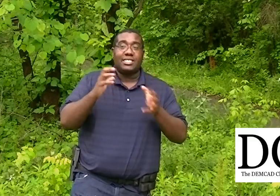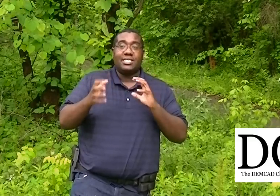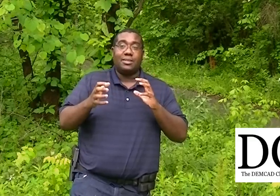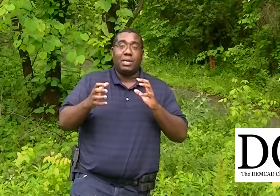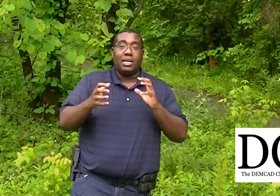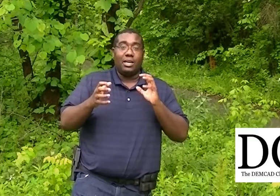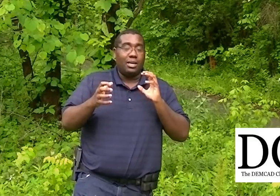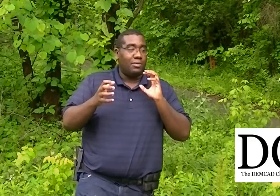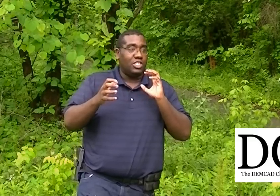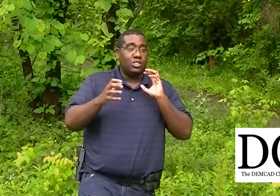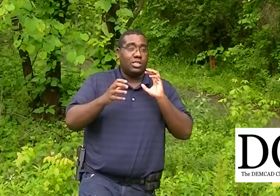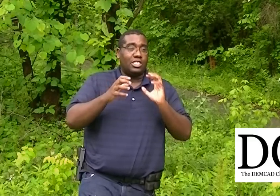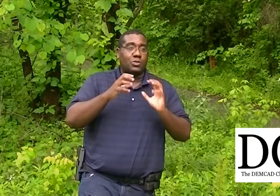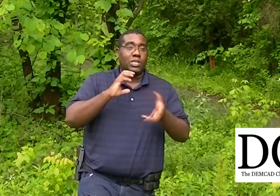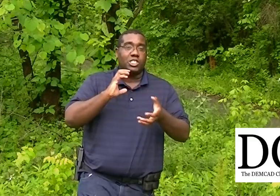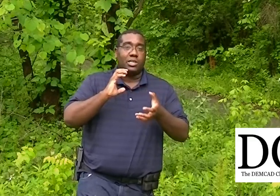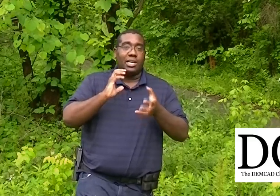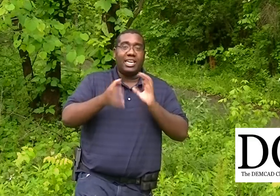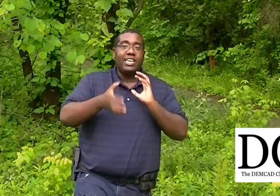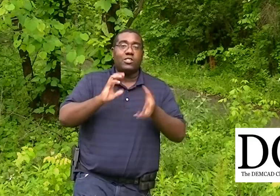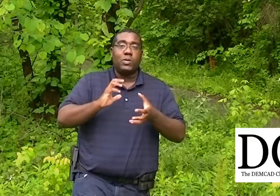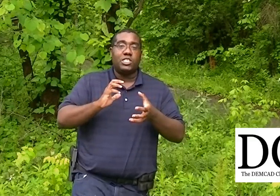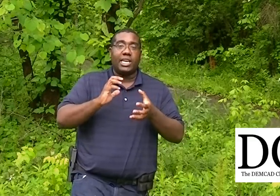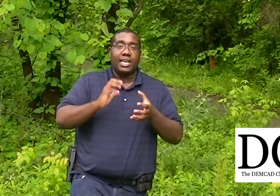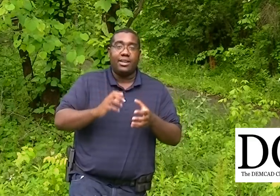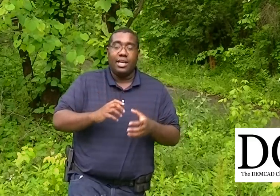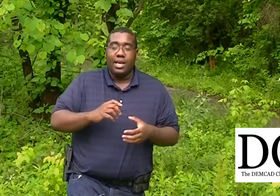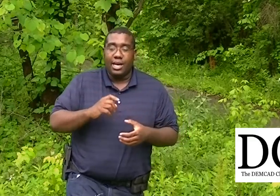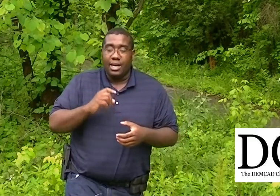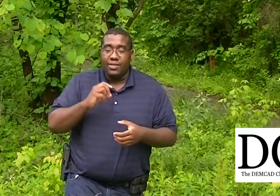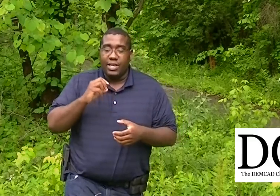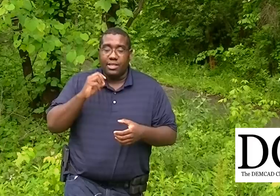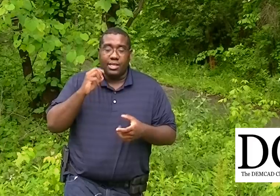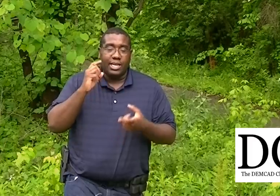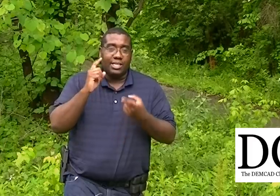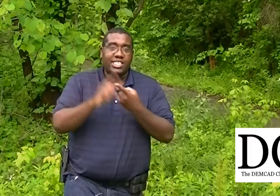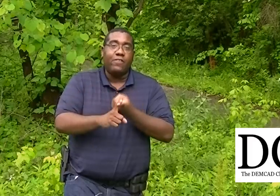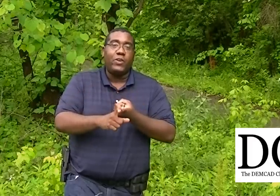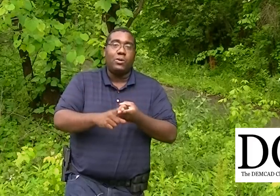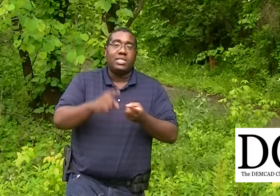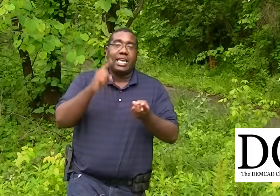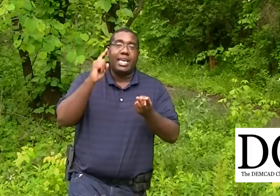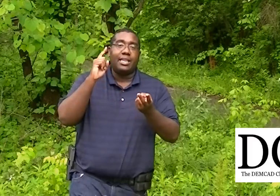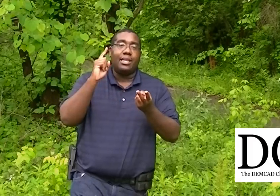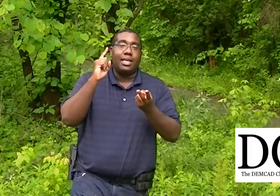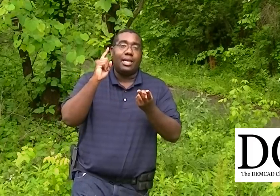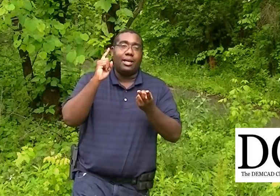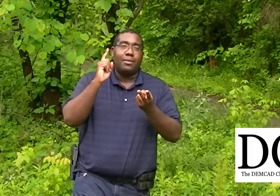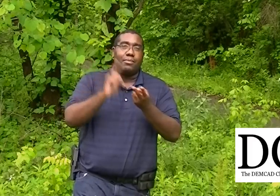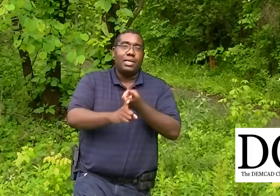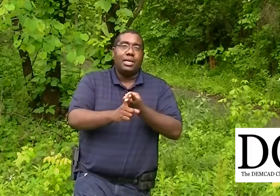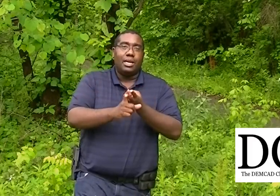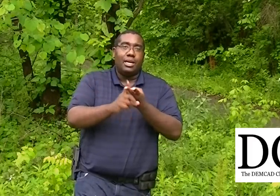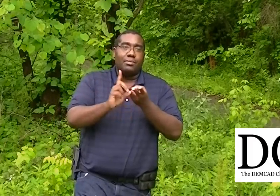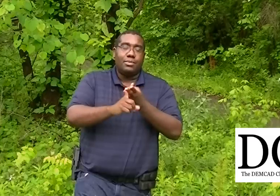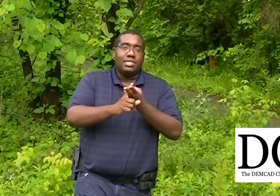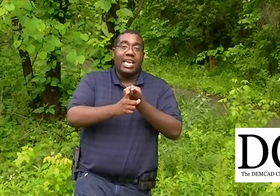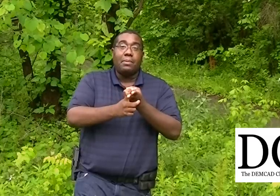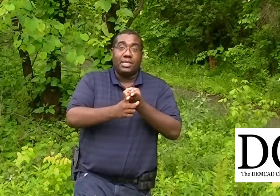system, a switch, a kill switch in cell phones and tablets,